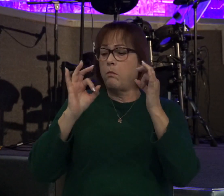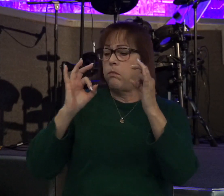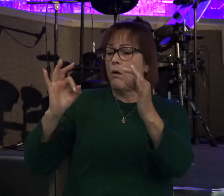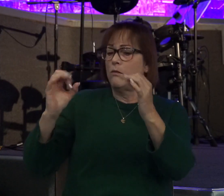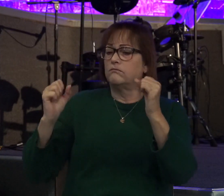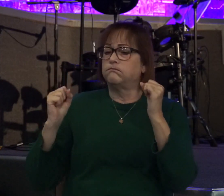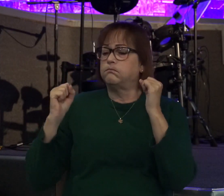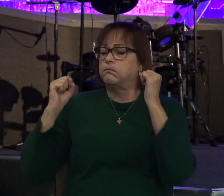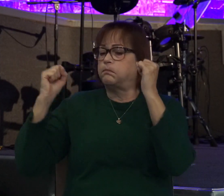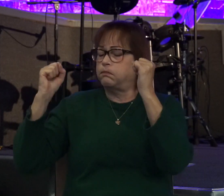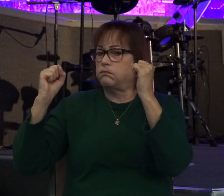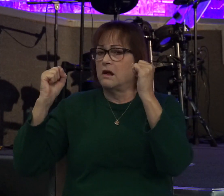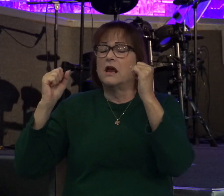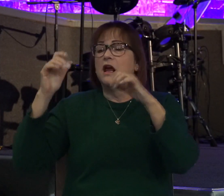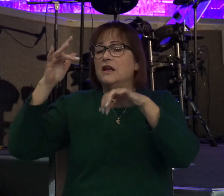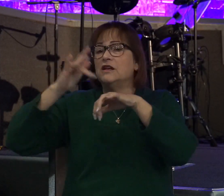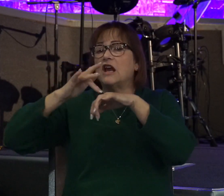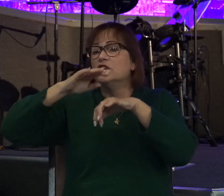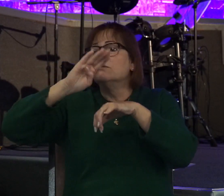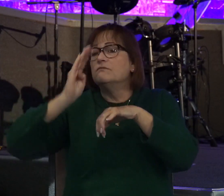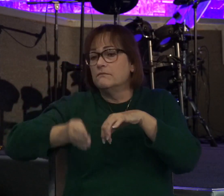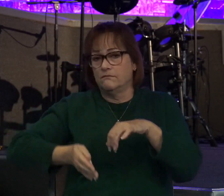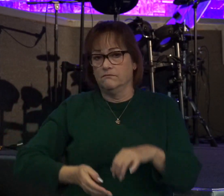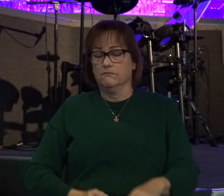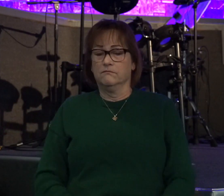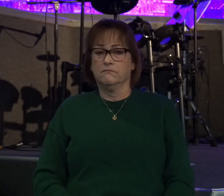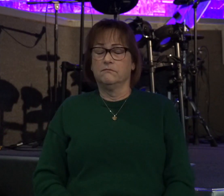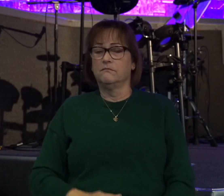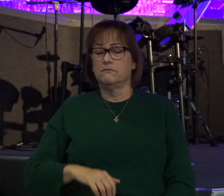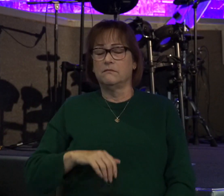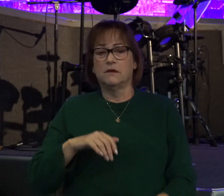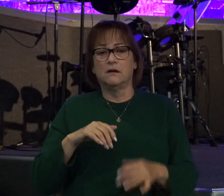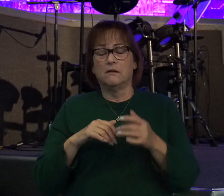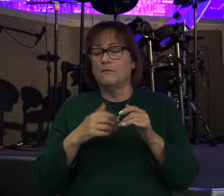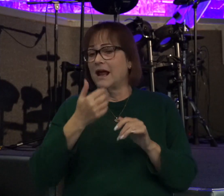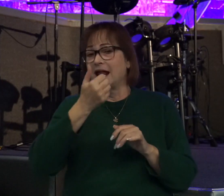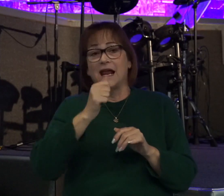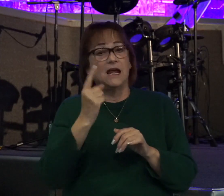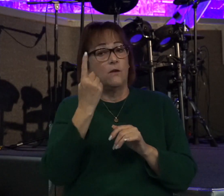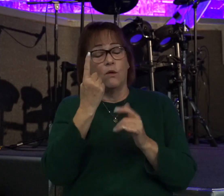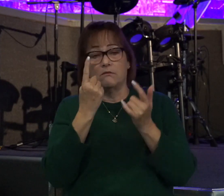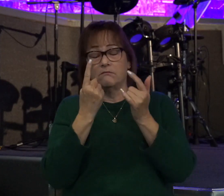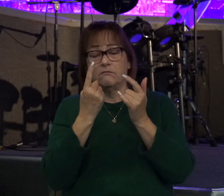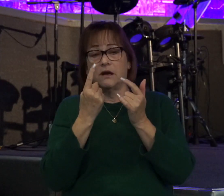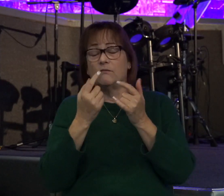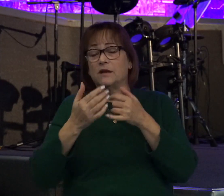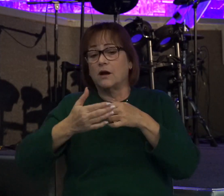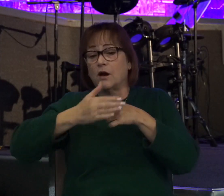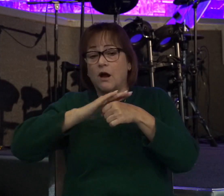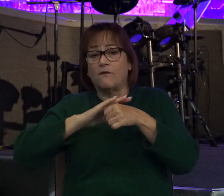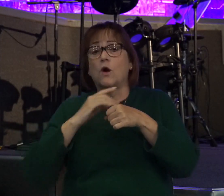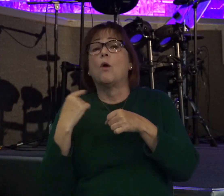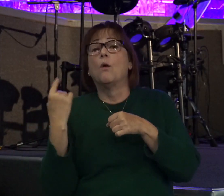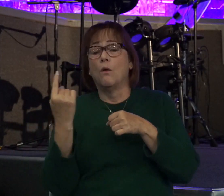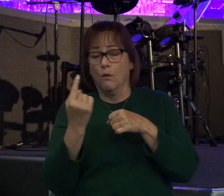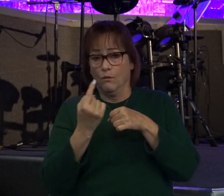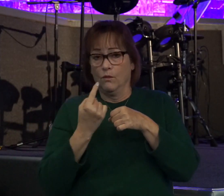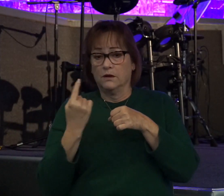It could never be touched. It could never be touched by anyone. And it was to be covered at all times if it was being